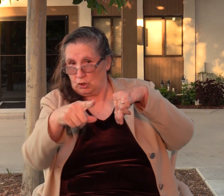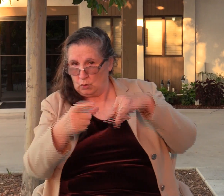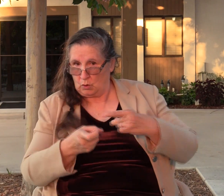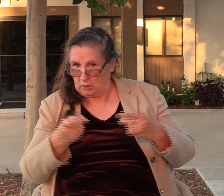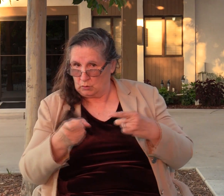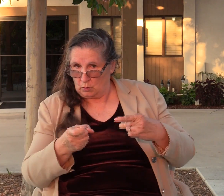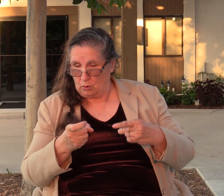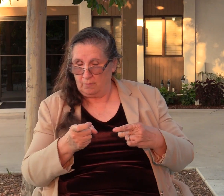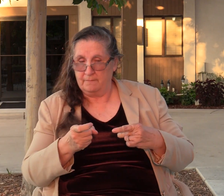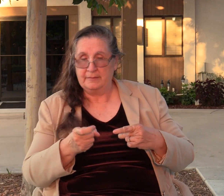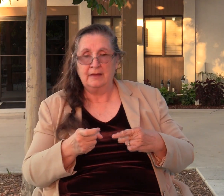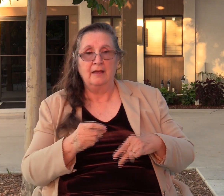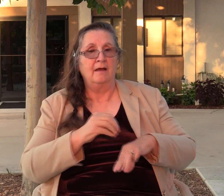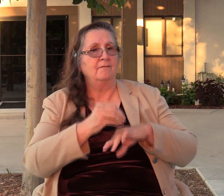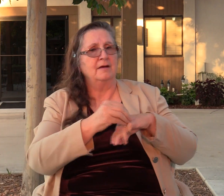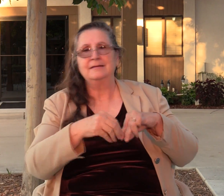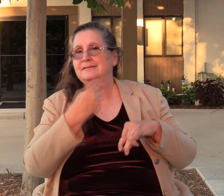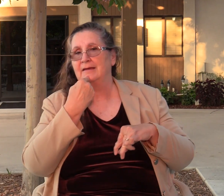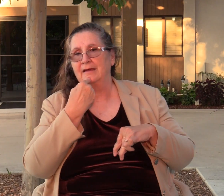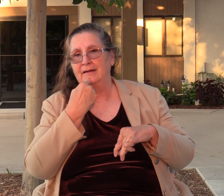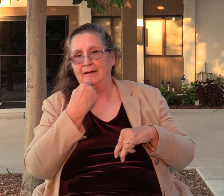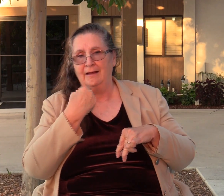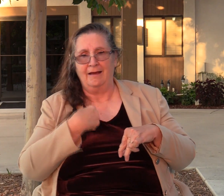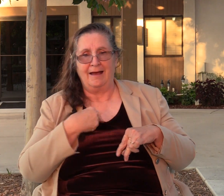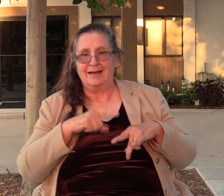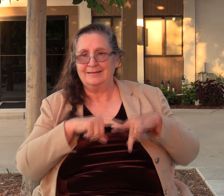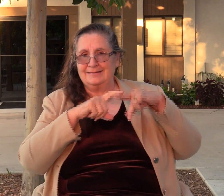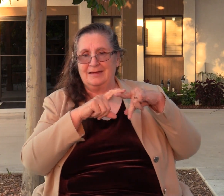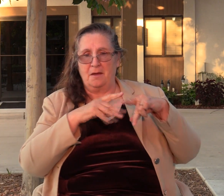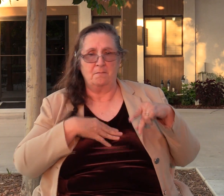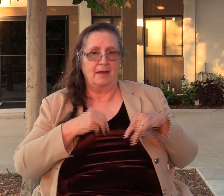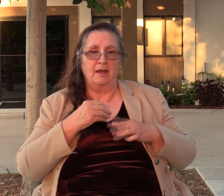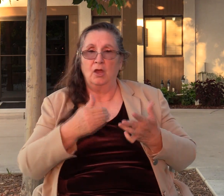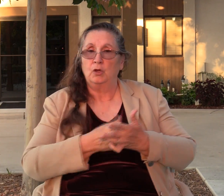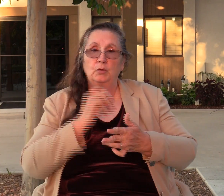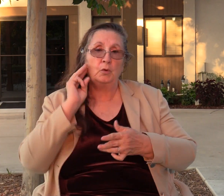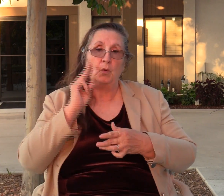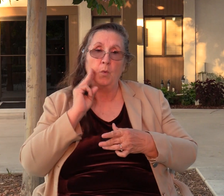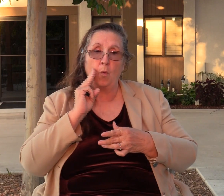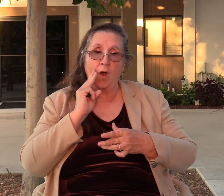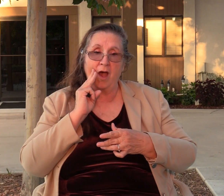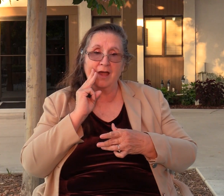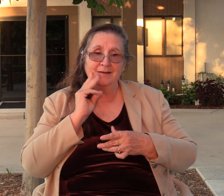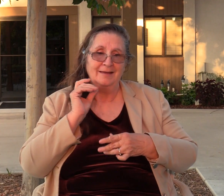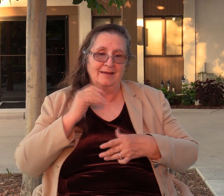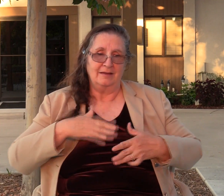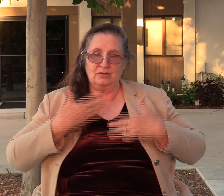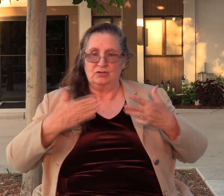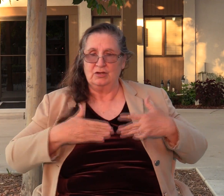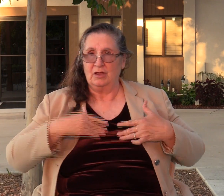But the vine said to them, Should I cease my new wine which cheers both God and men and go to sway over trees?